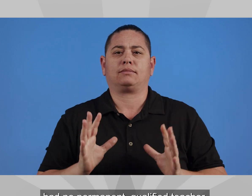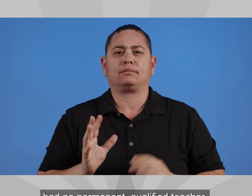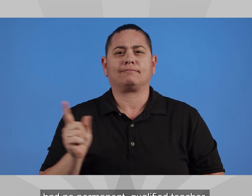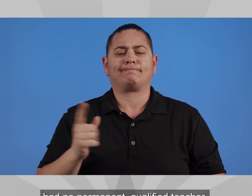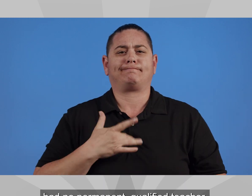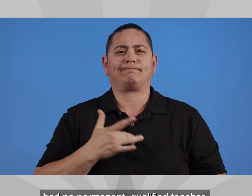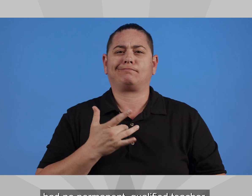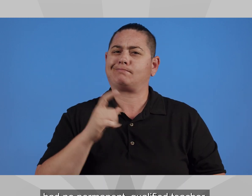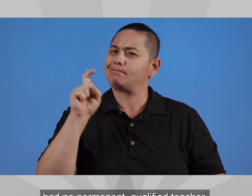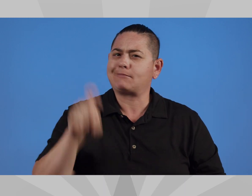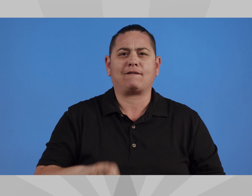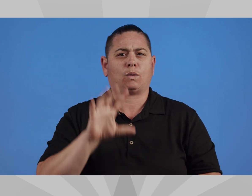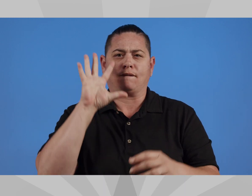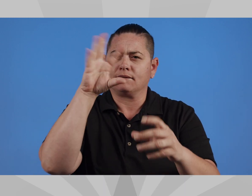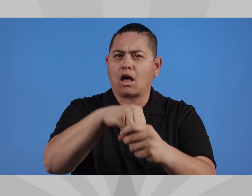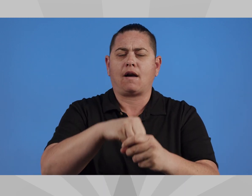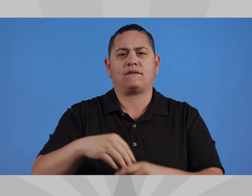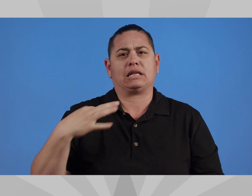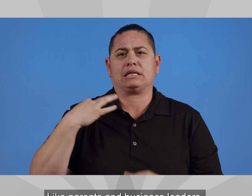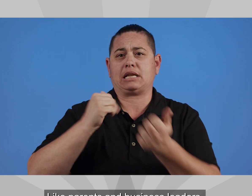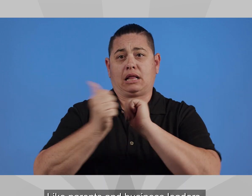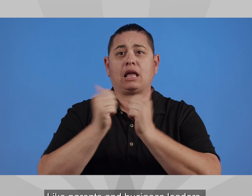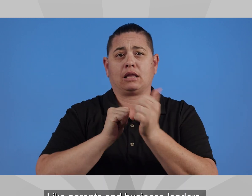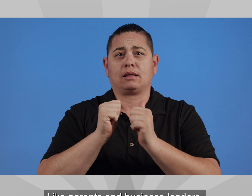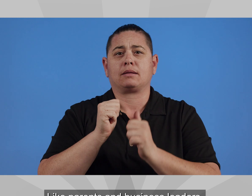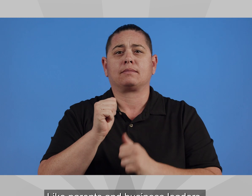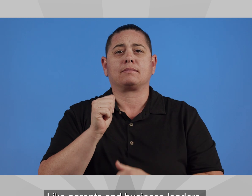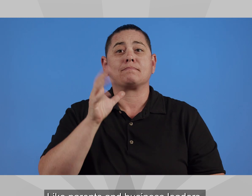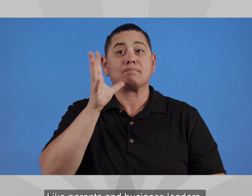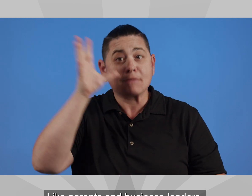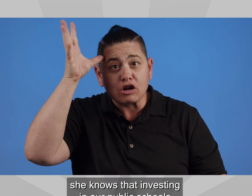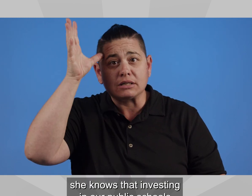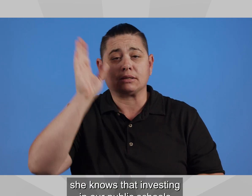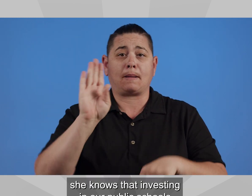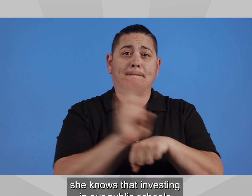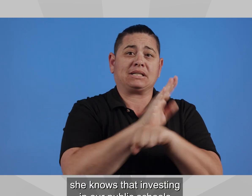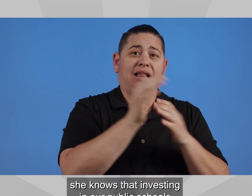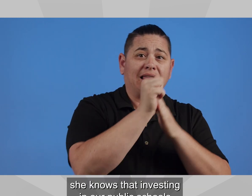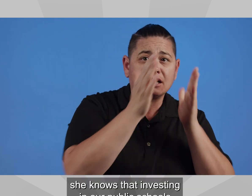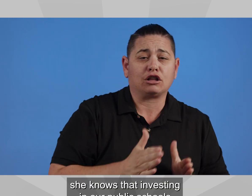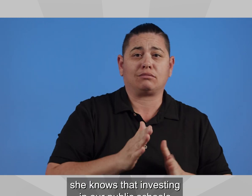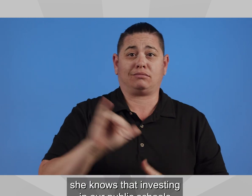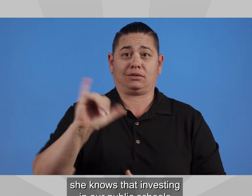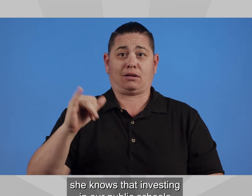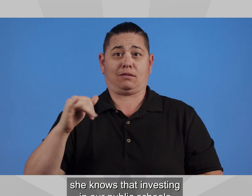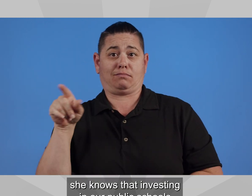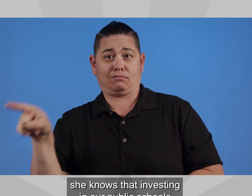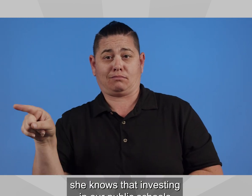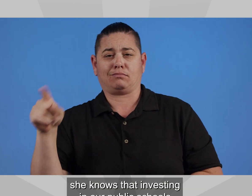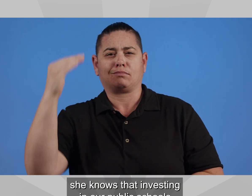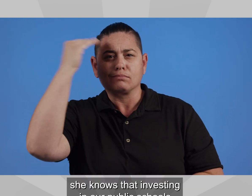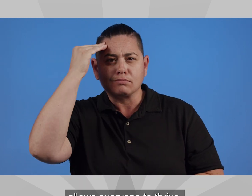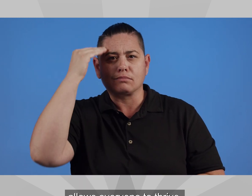permanent qualified teacher. Like parents and business leaders, she knows that investing in our